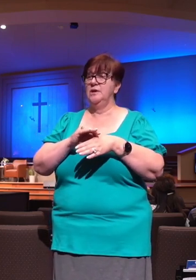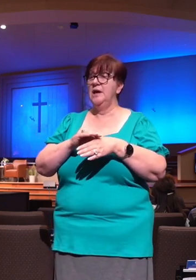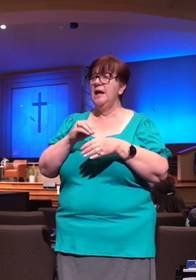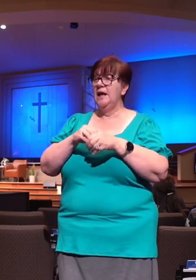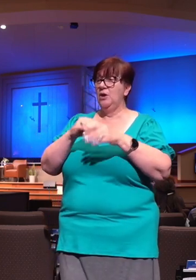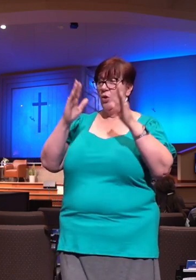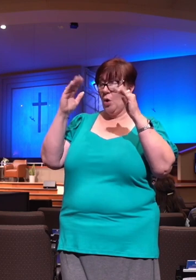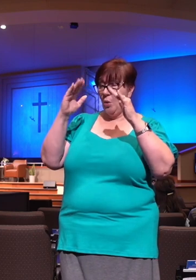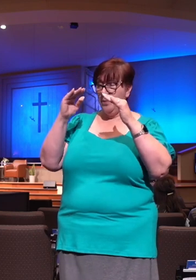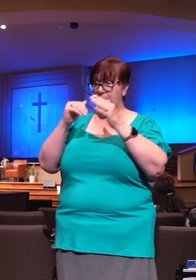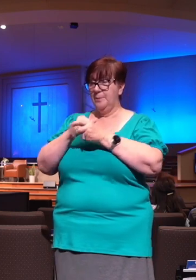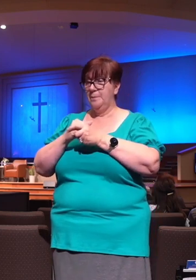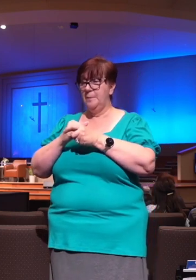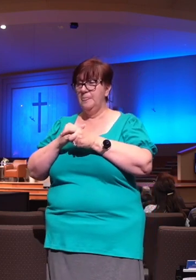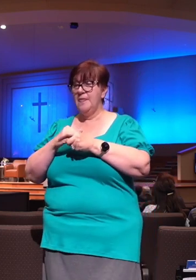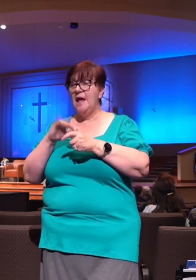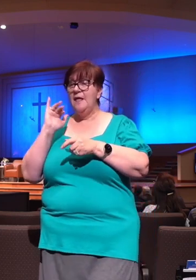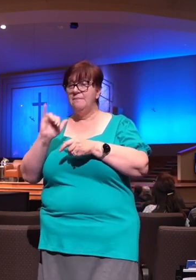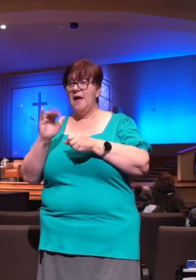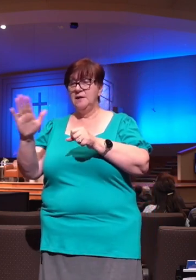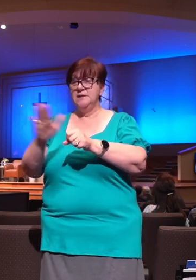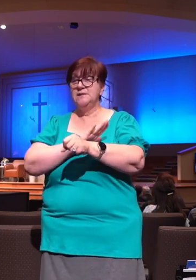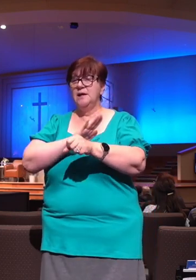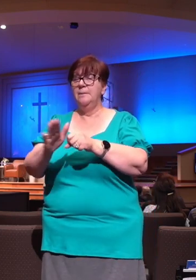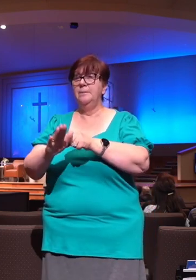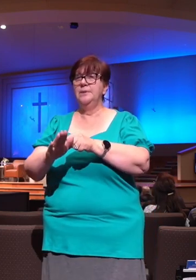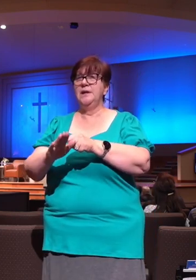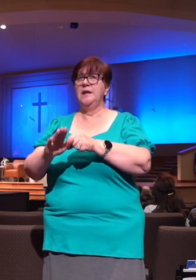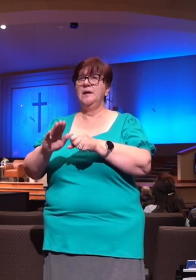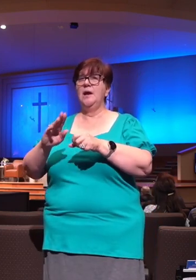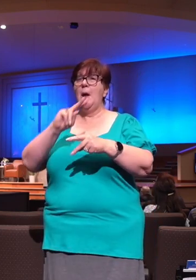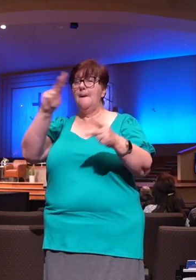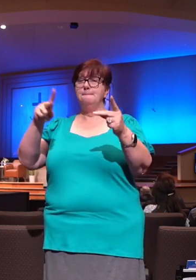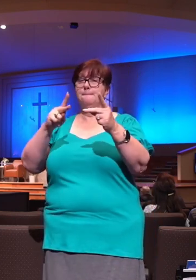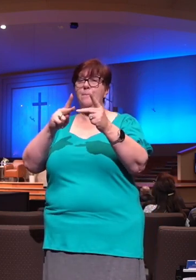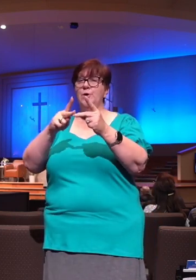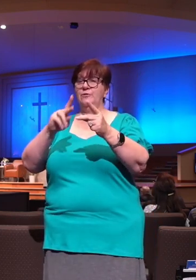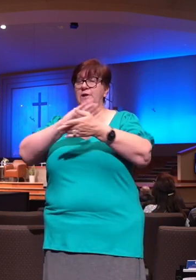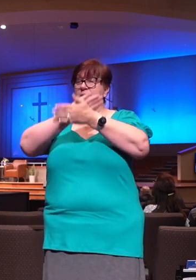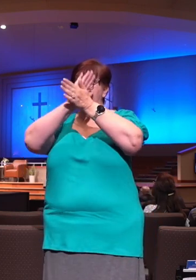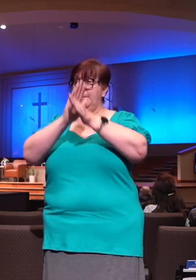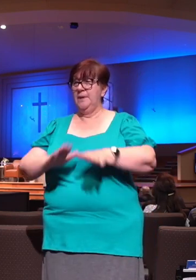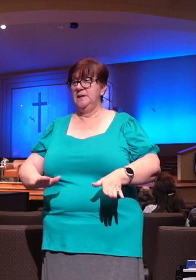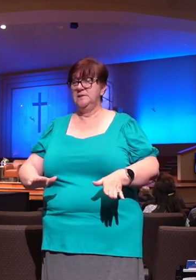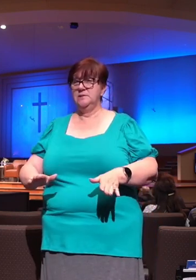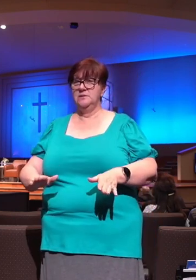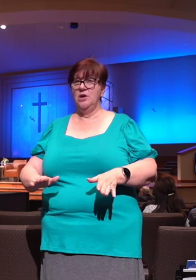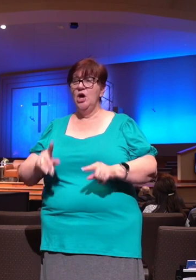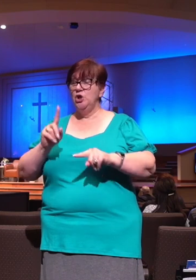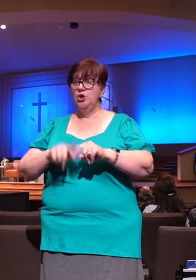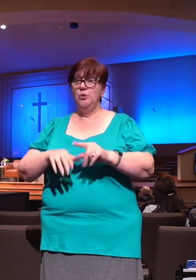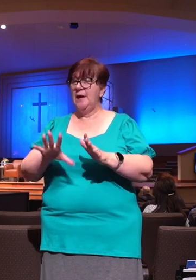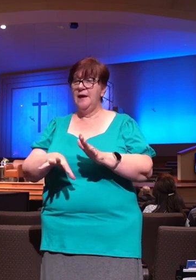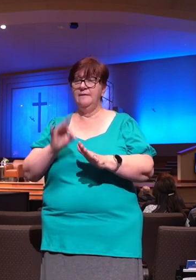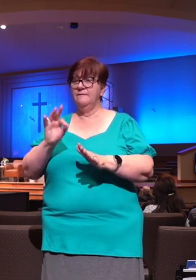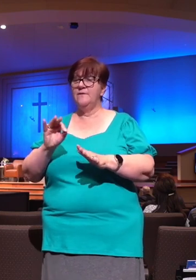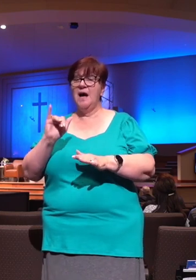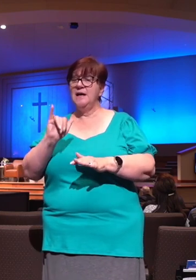complete and unrivaled peace. Unrivaled meaning you cannot go anywhere else to find the peace of God.